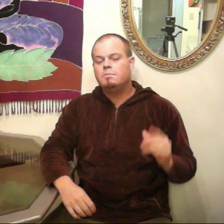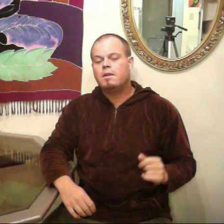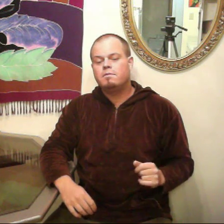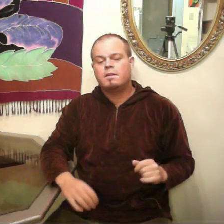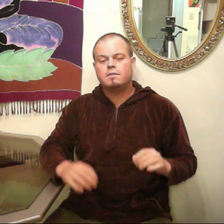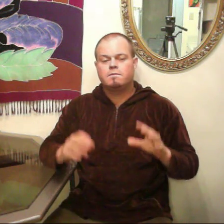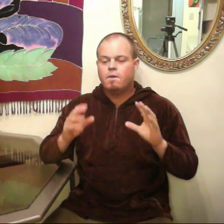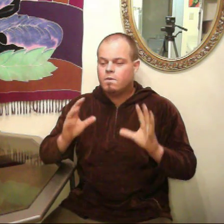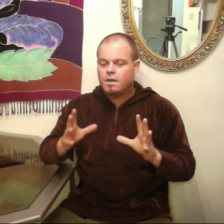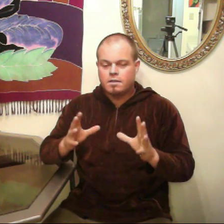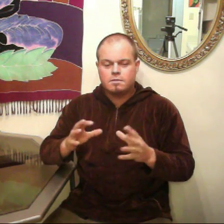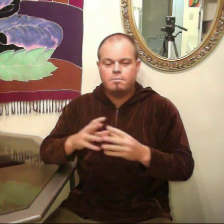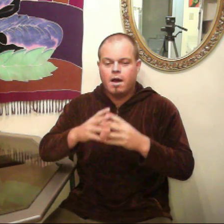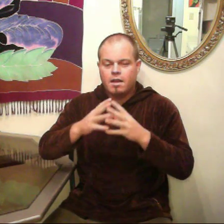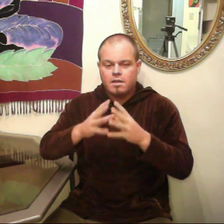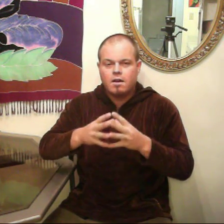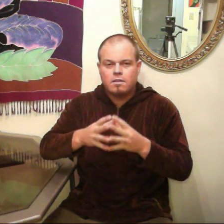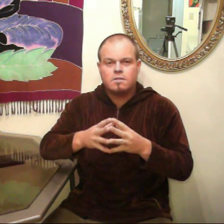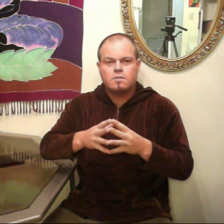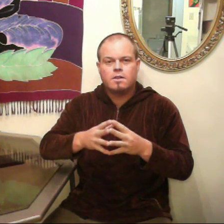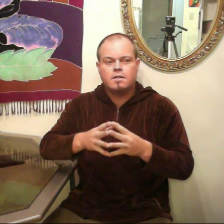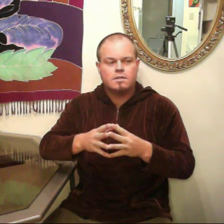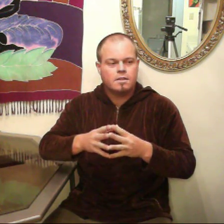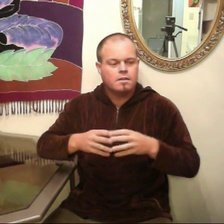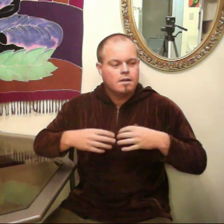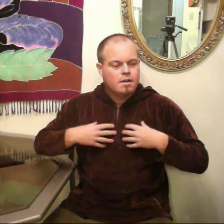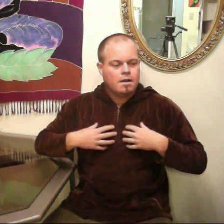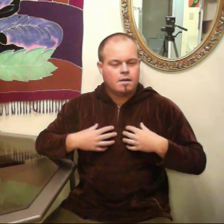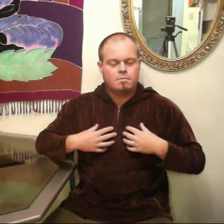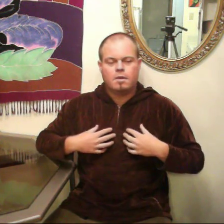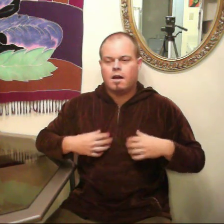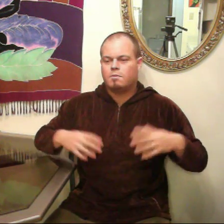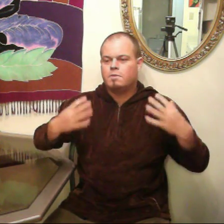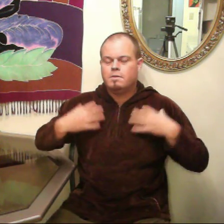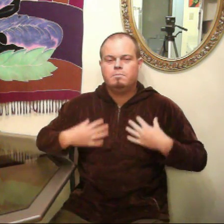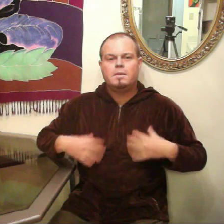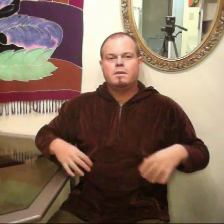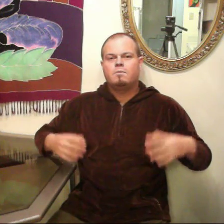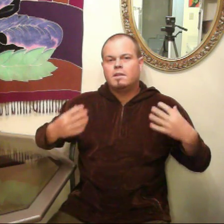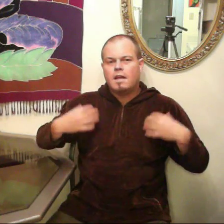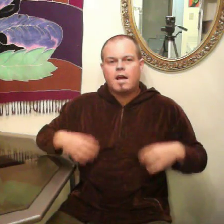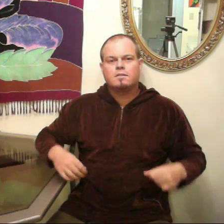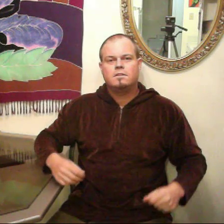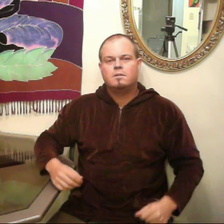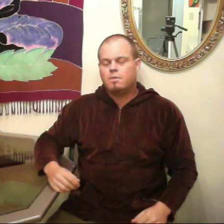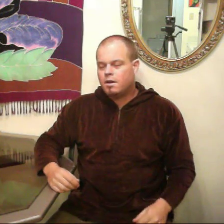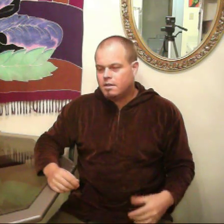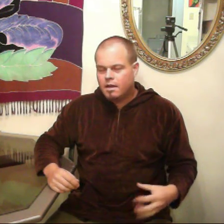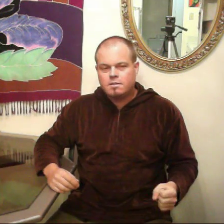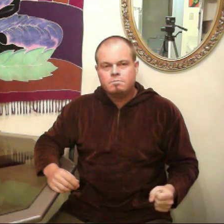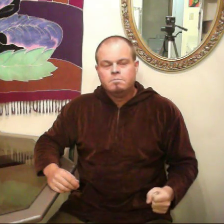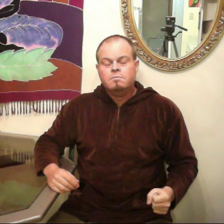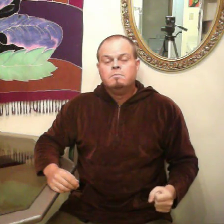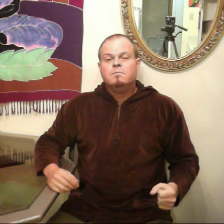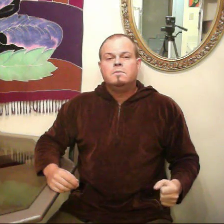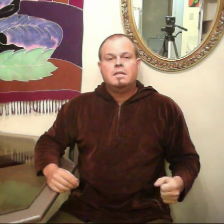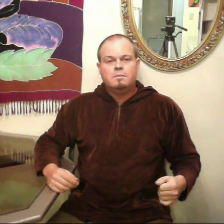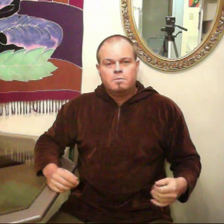benefit is focus, mind concentration, being relaxed in your body, nice deep